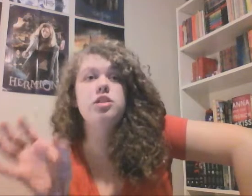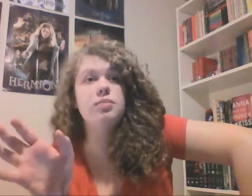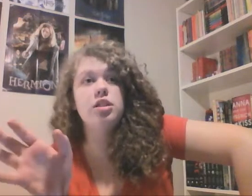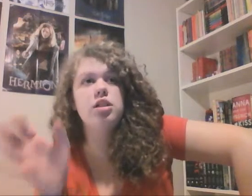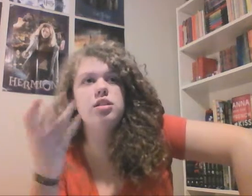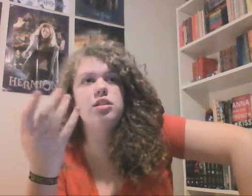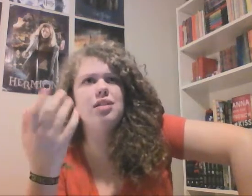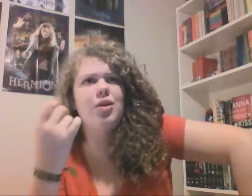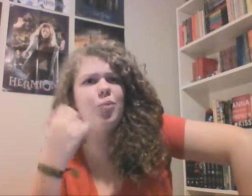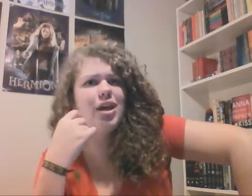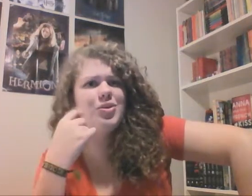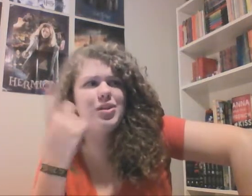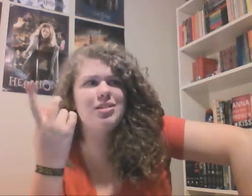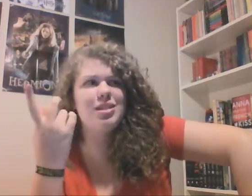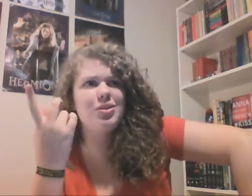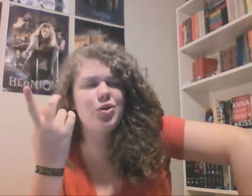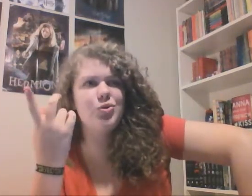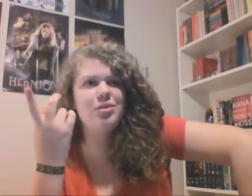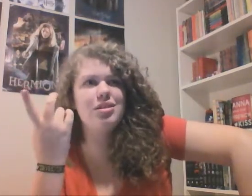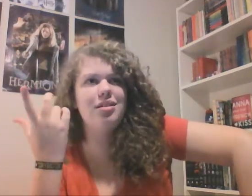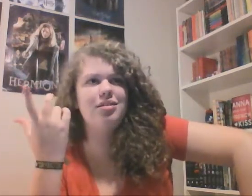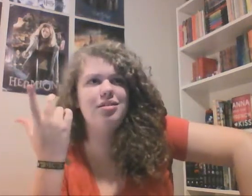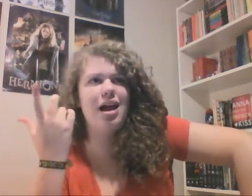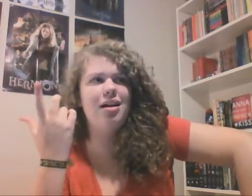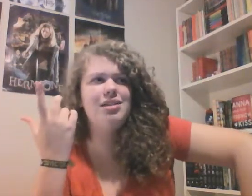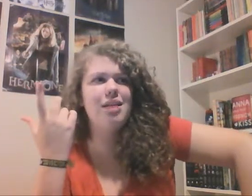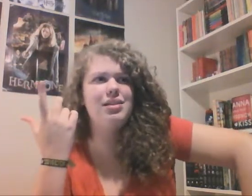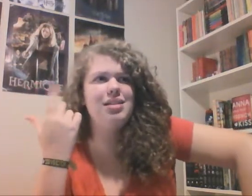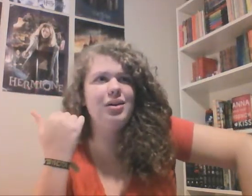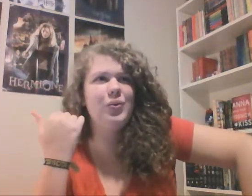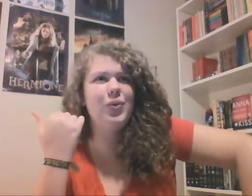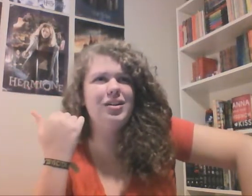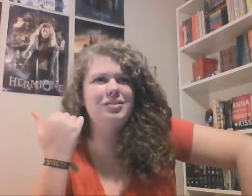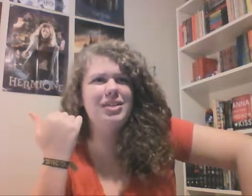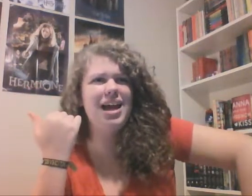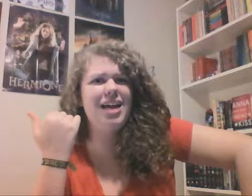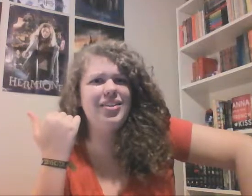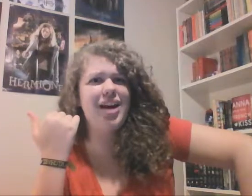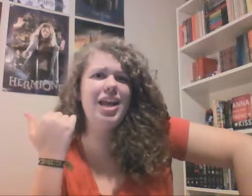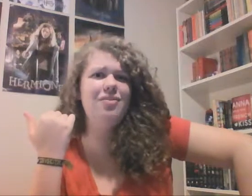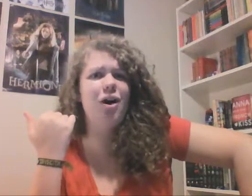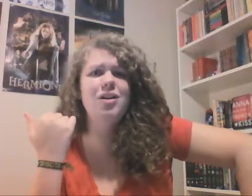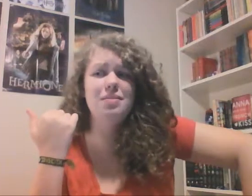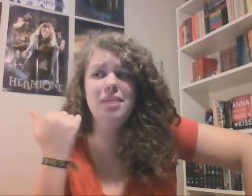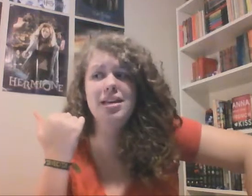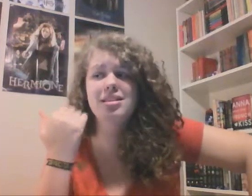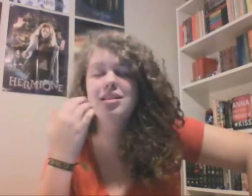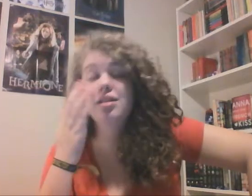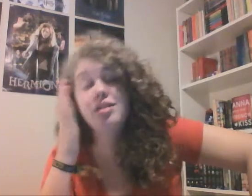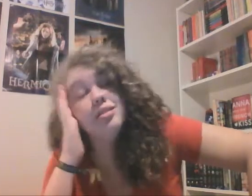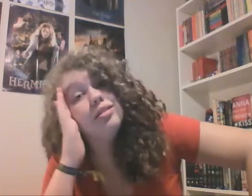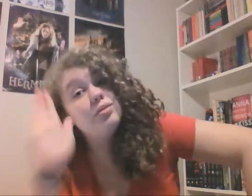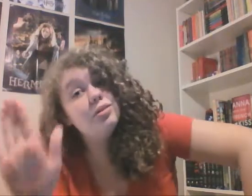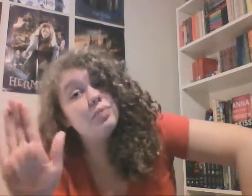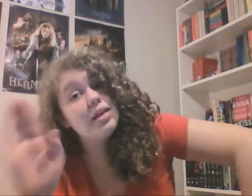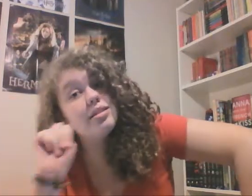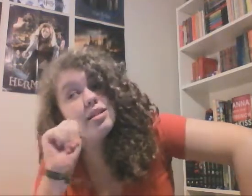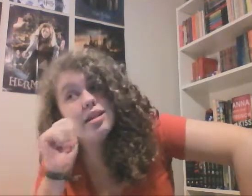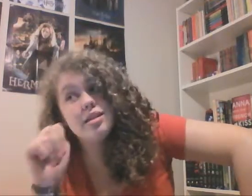suspicious because he's like wait you can see the runes and Simon's like well yeah they're kind of hard to miss which means he